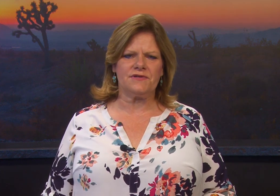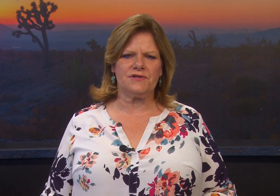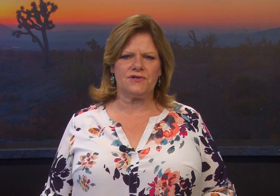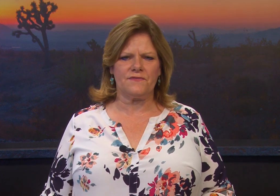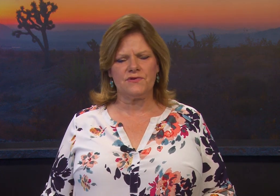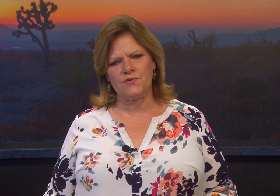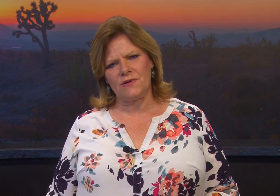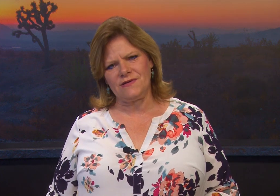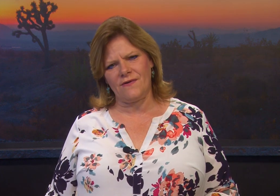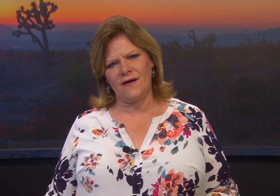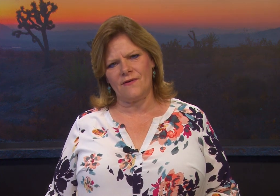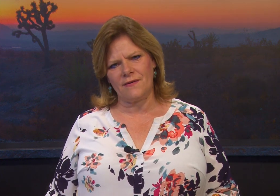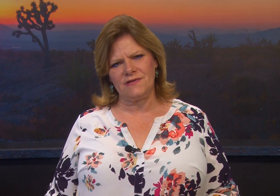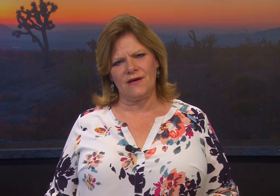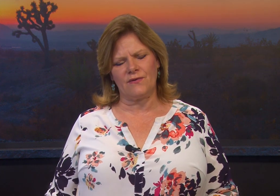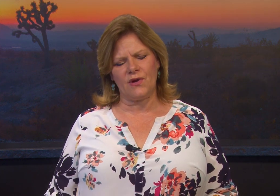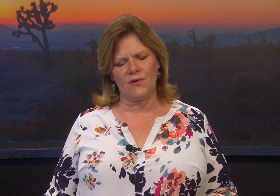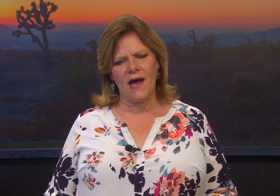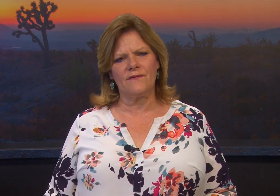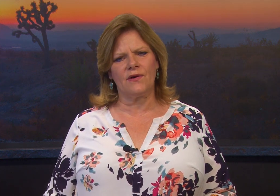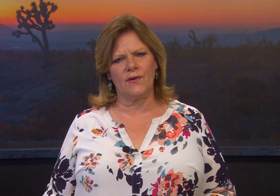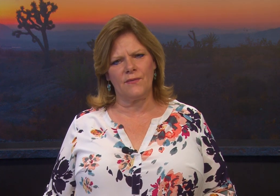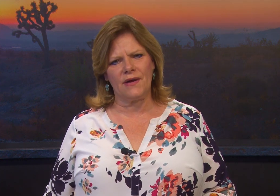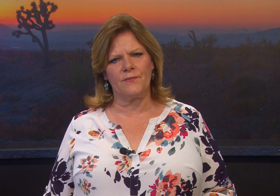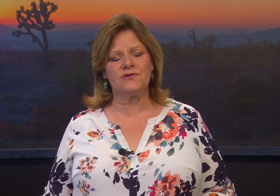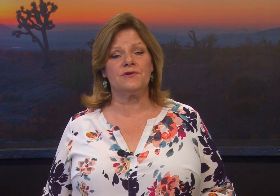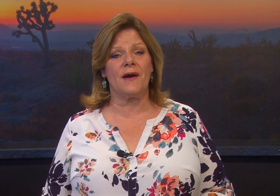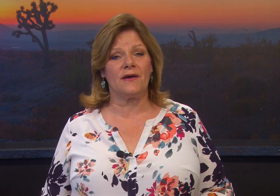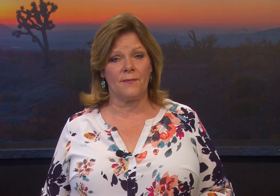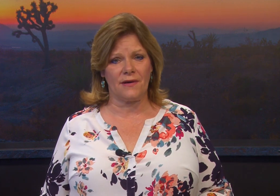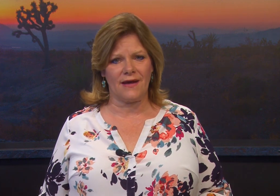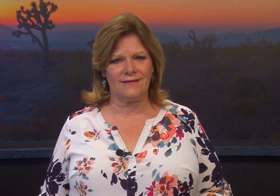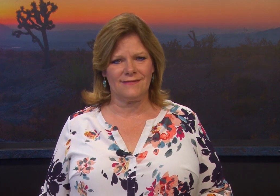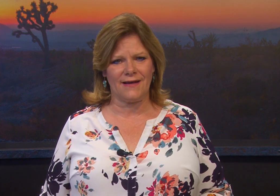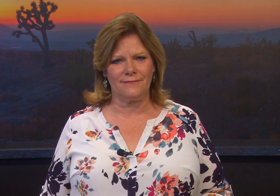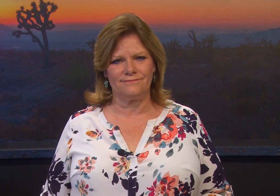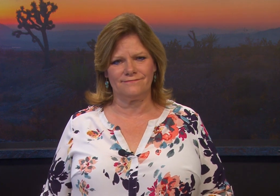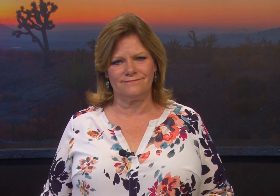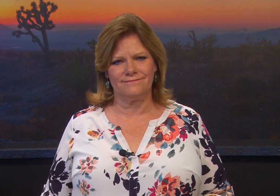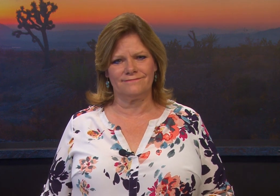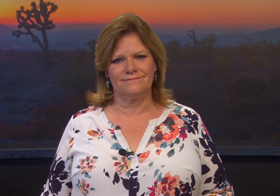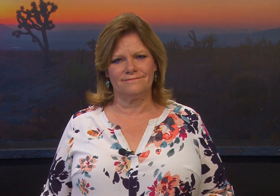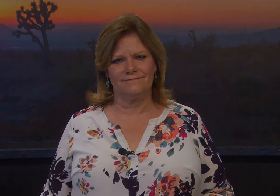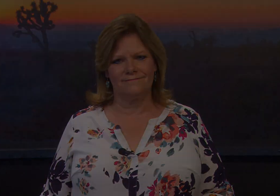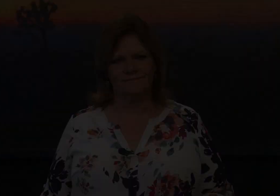going to wrap up this edition of News 25. I'm Deanne O'Donnell. Have a great weekend. We'll see you back here Monday. Good night. Good